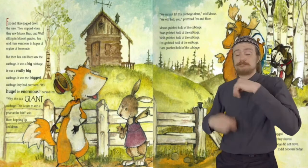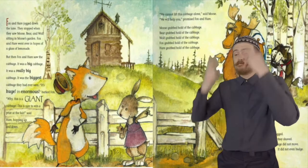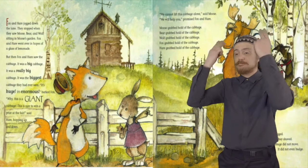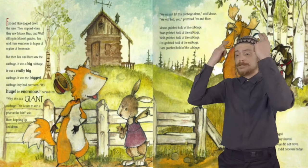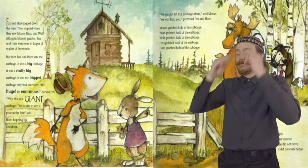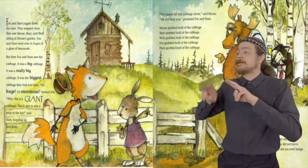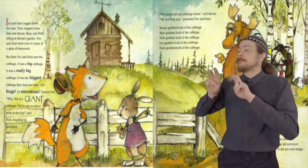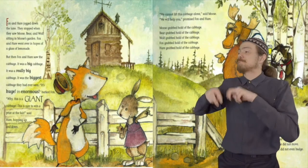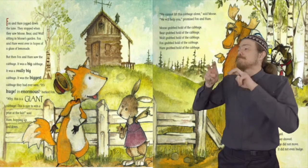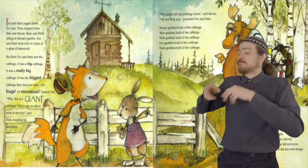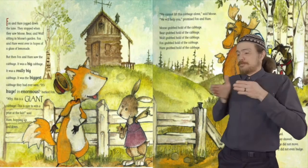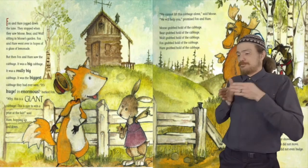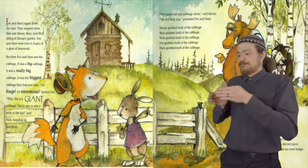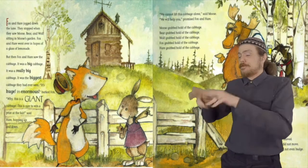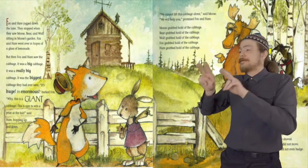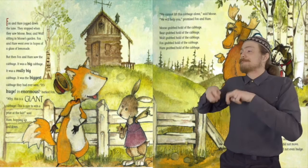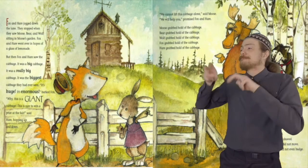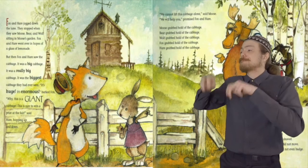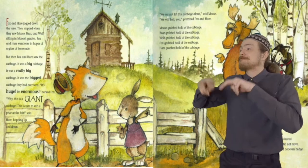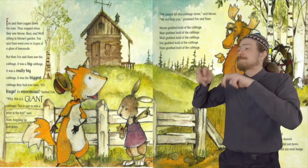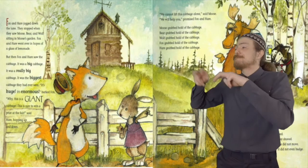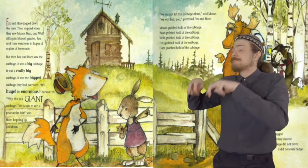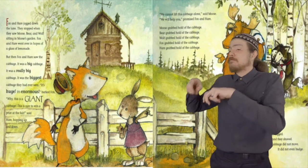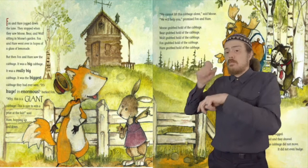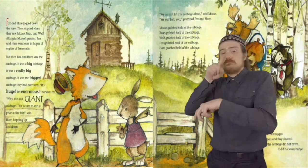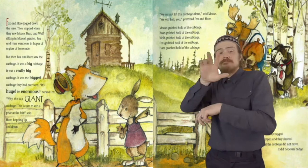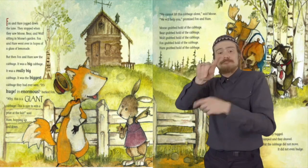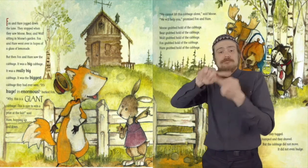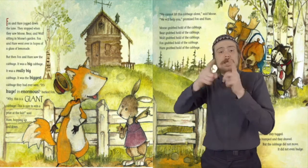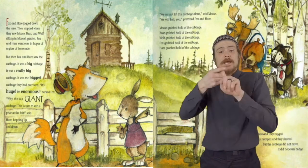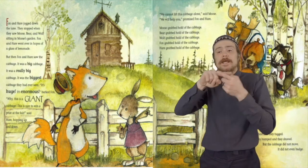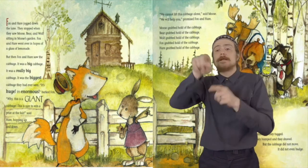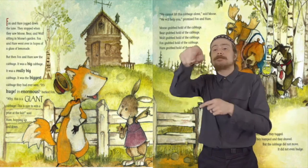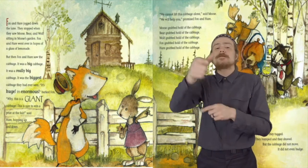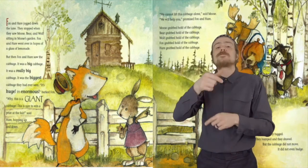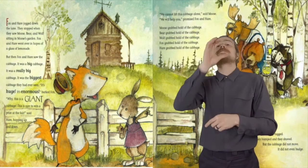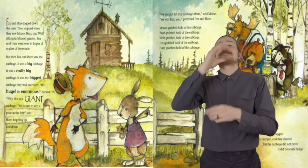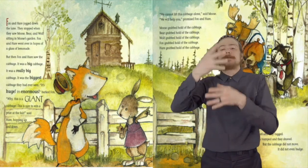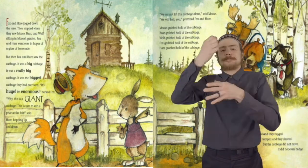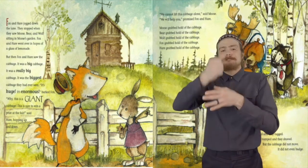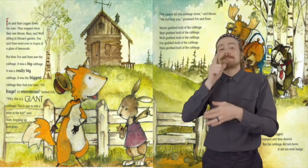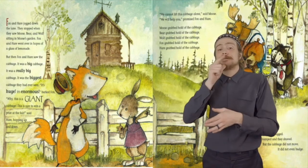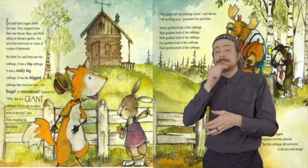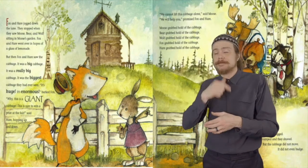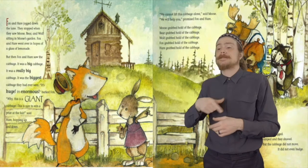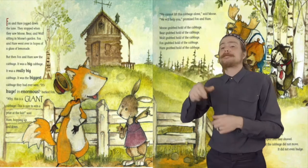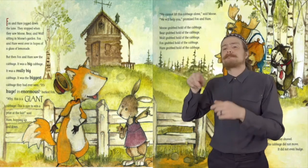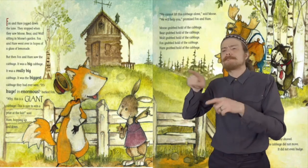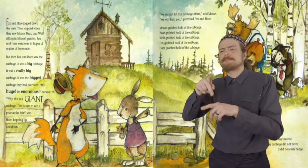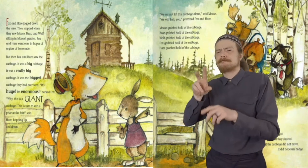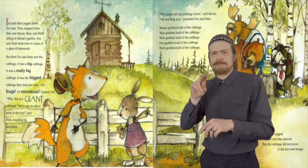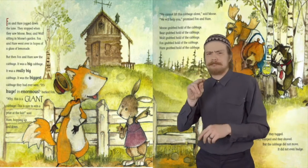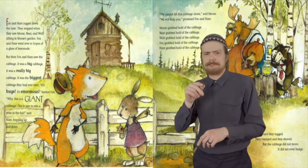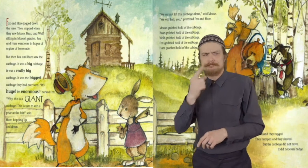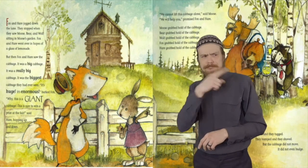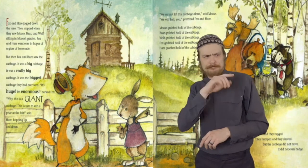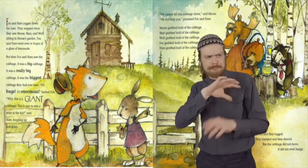Moose's garden. Fox and Hare went over in hopes of a glass of lemonade. But then Fox and Hare saw the cabbage.